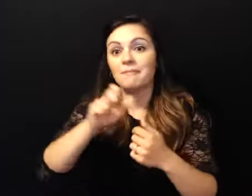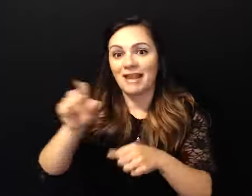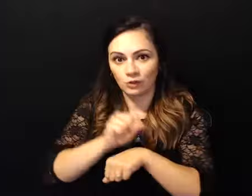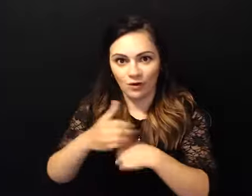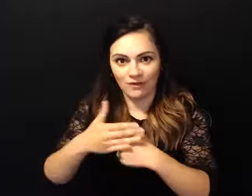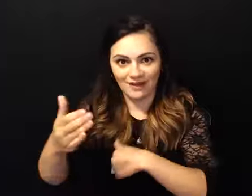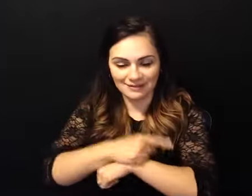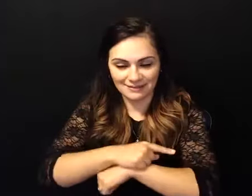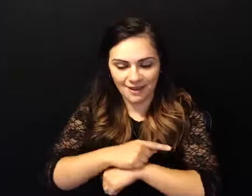salon